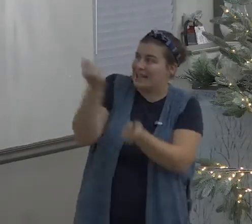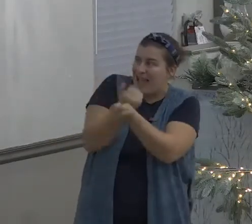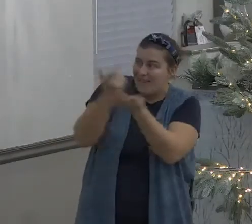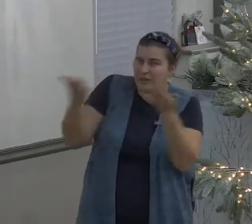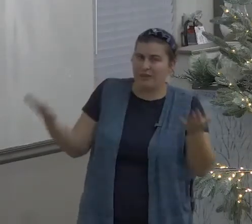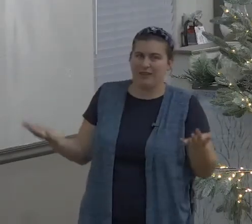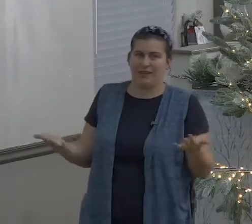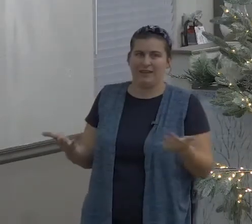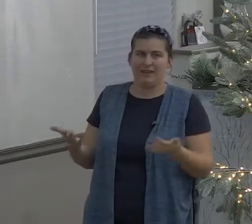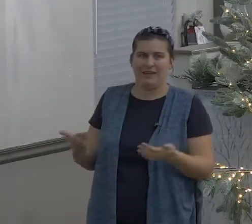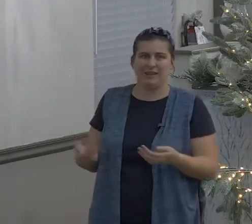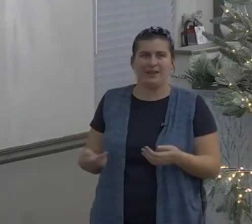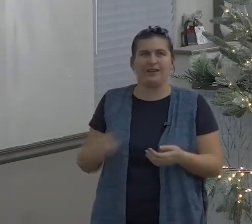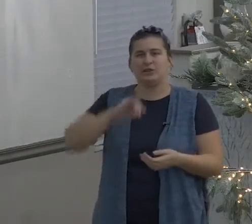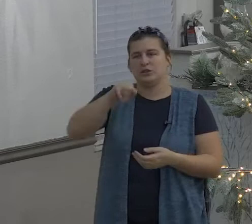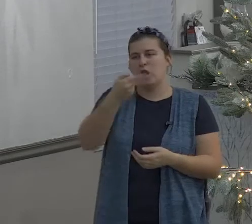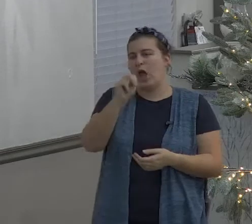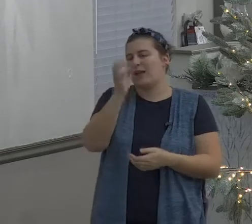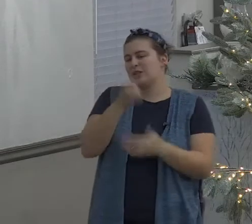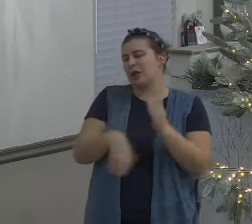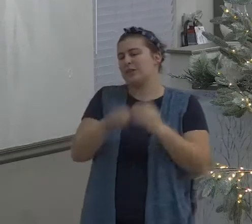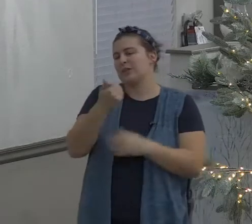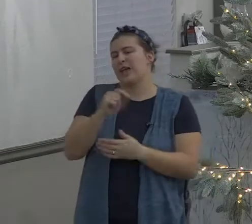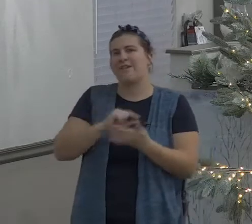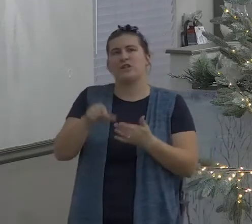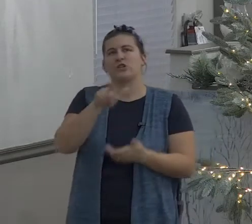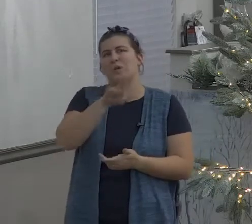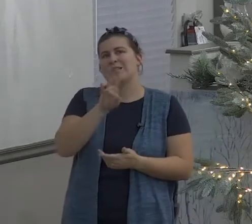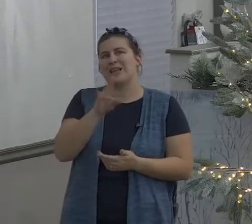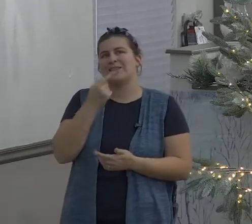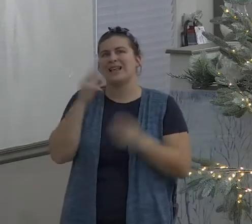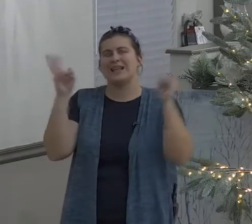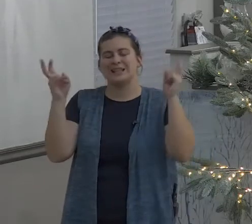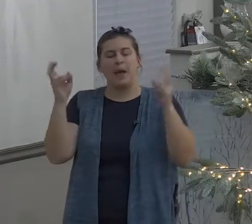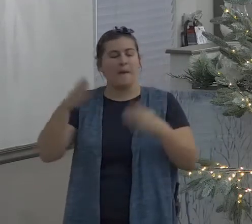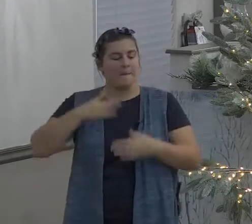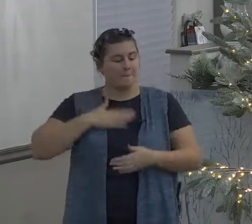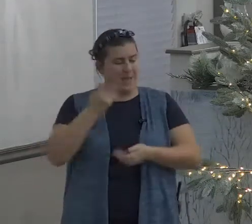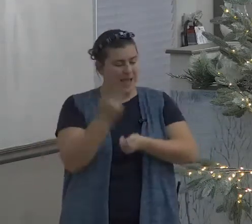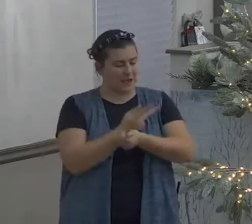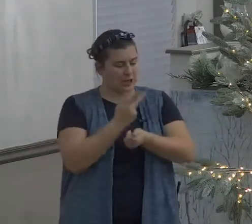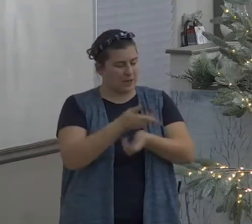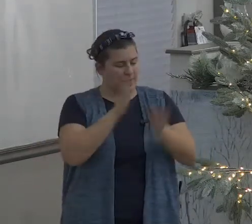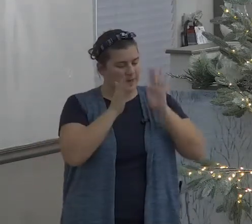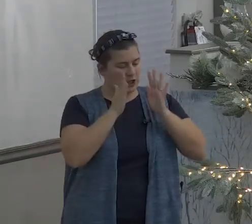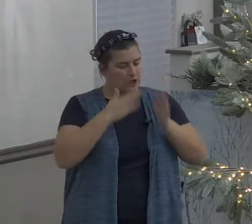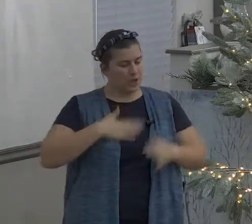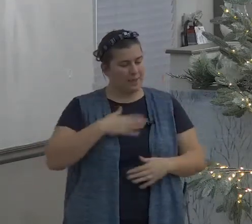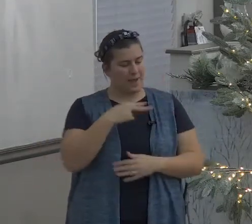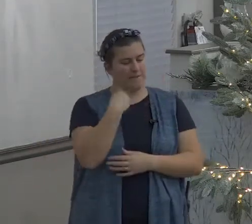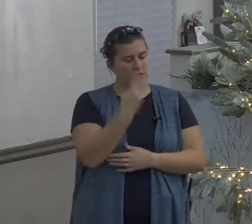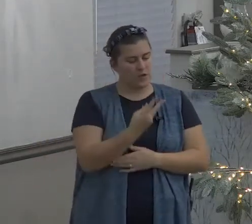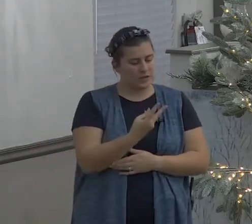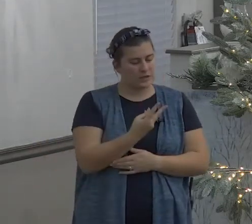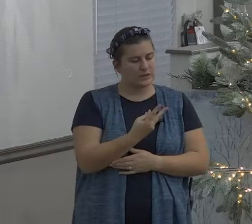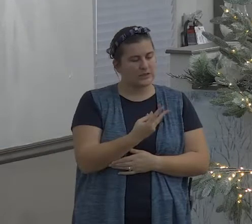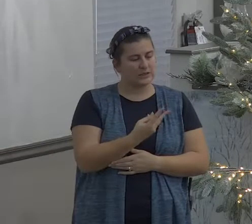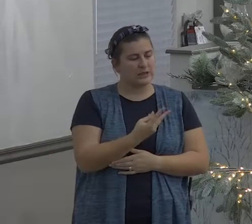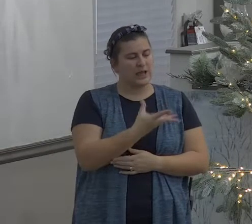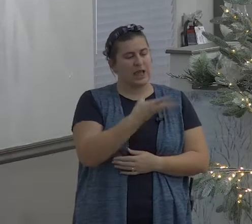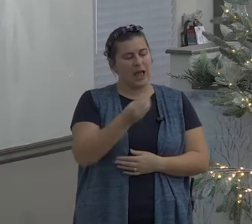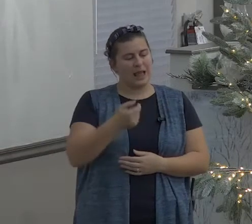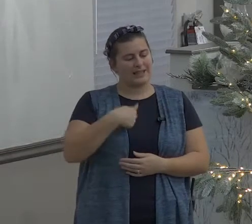because we can't see the whole picture we need direction from the one who can see the whole picture are you with me